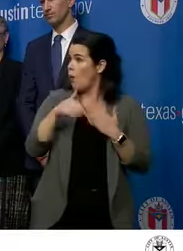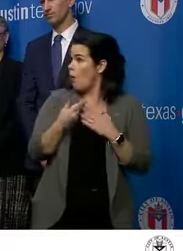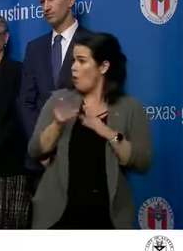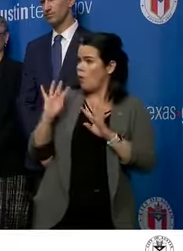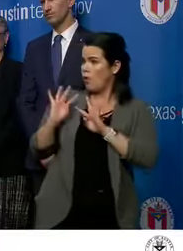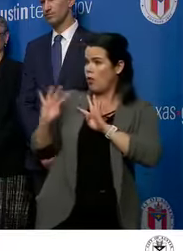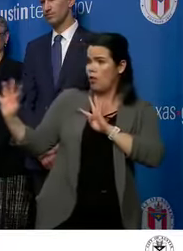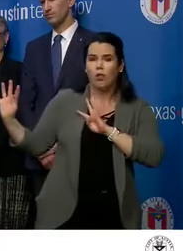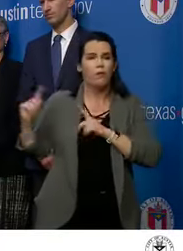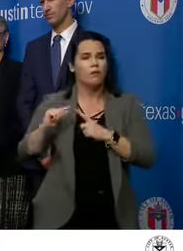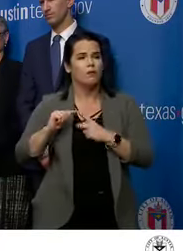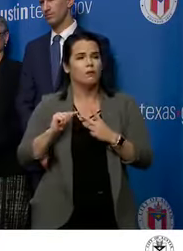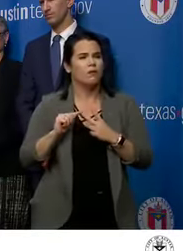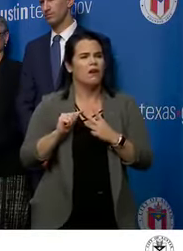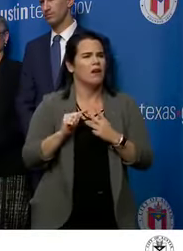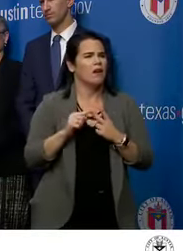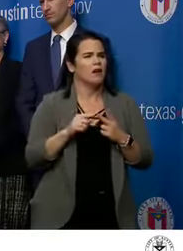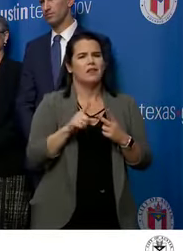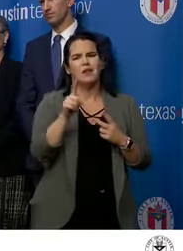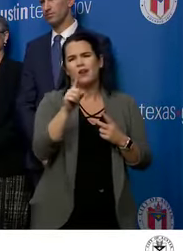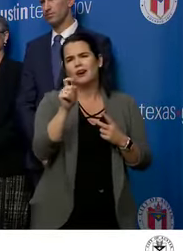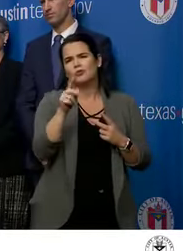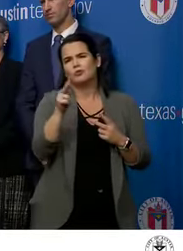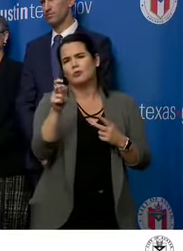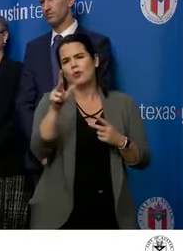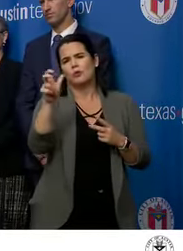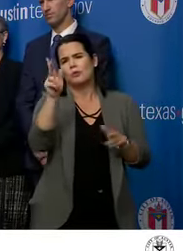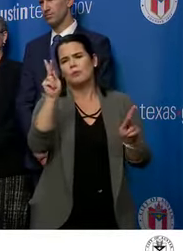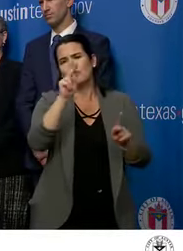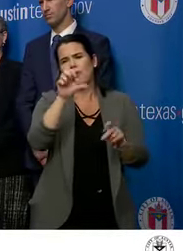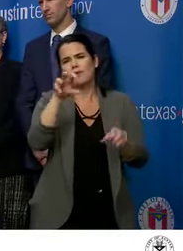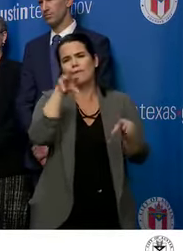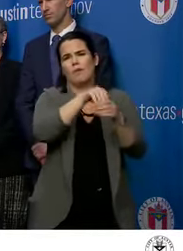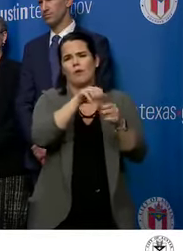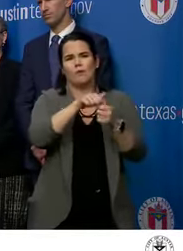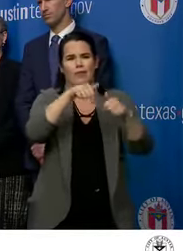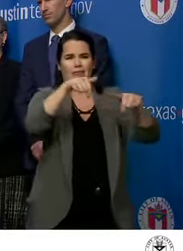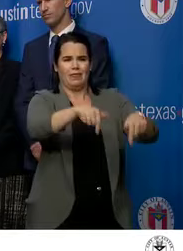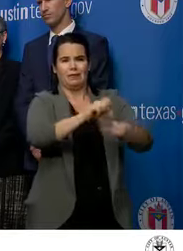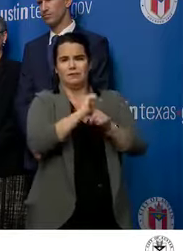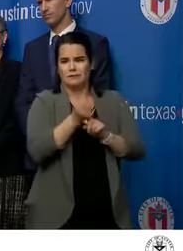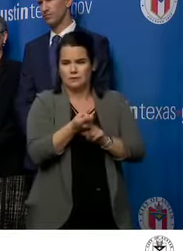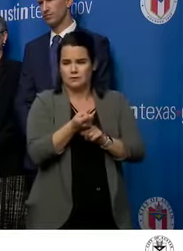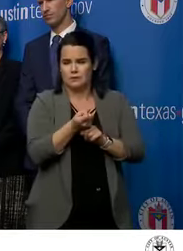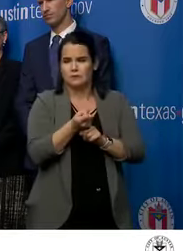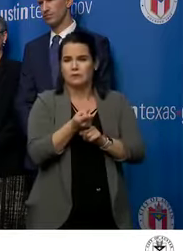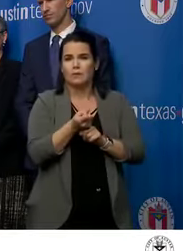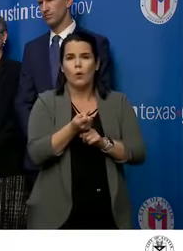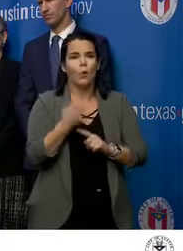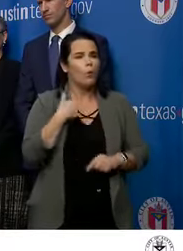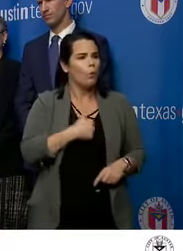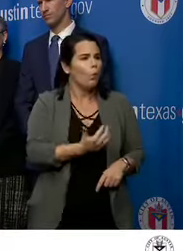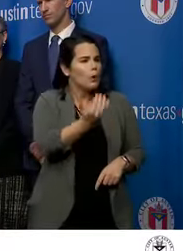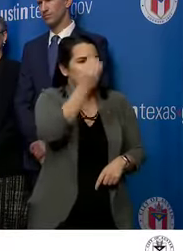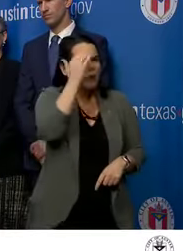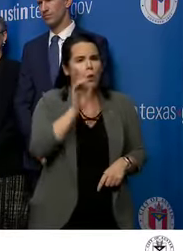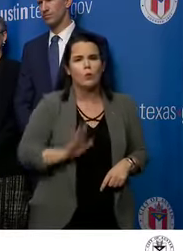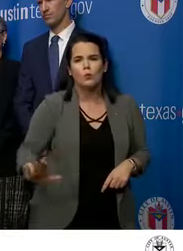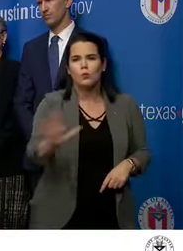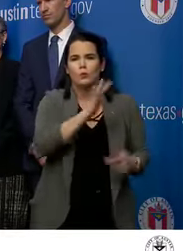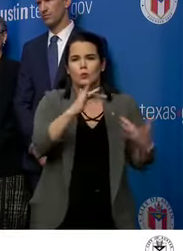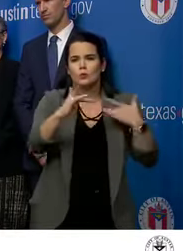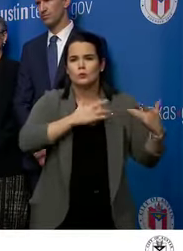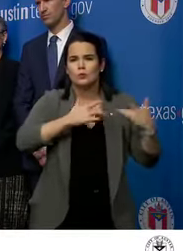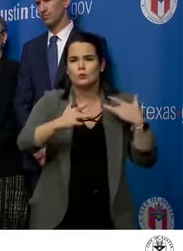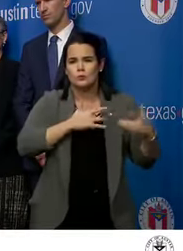and the hundreds of other people involved in evaluating this situation hear the concern that has been